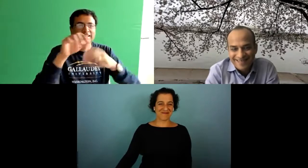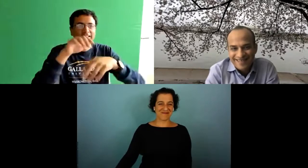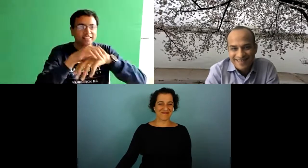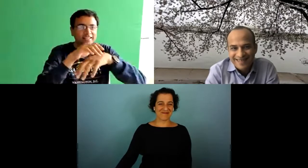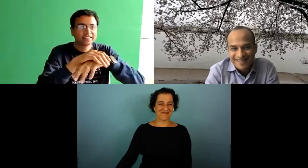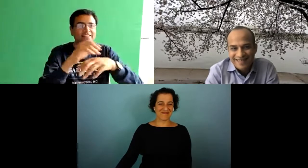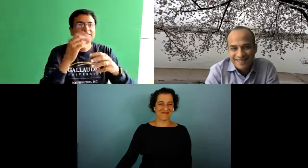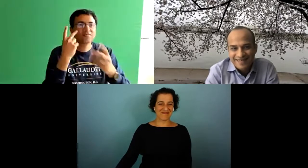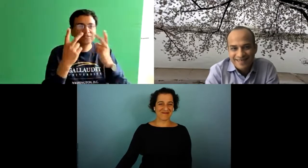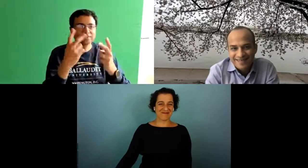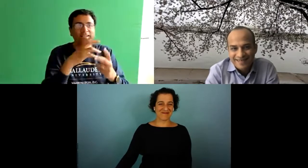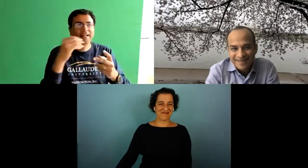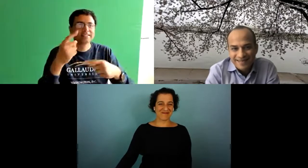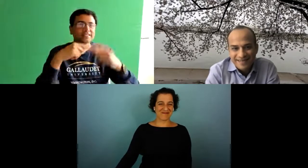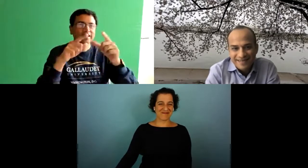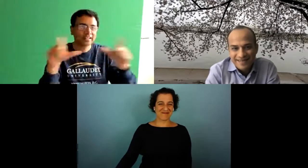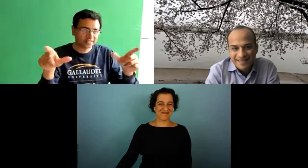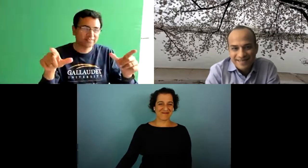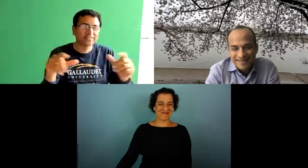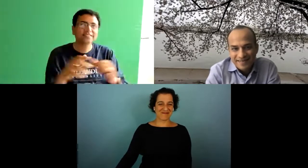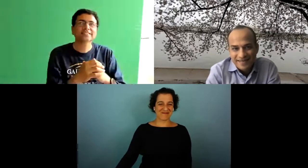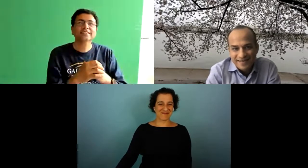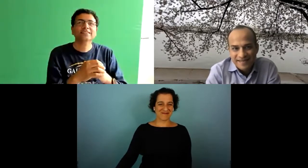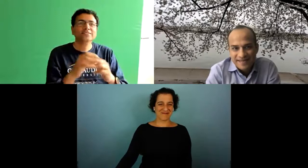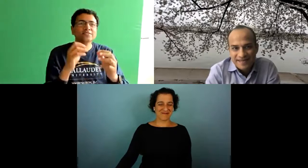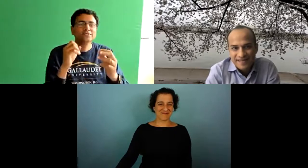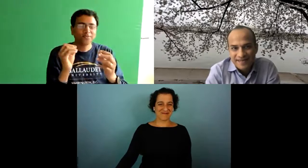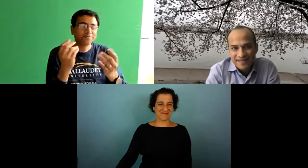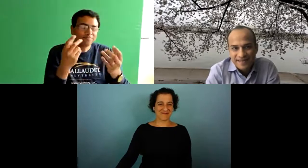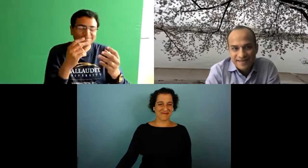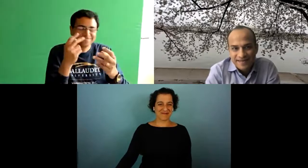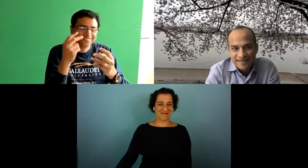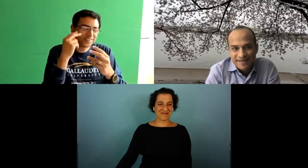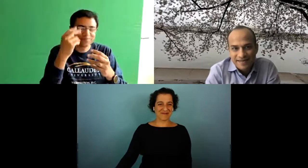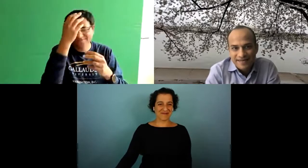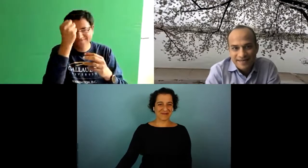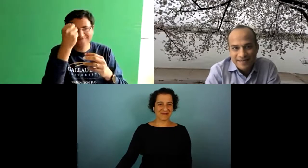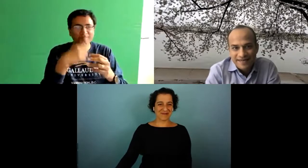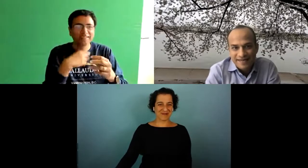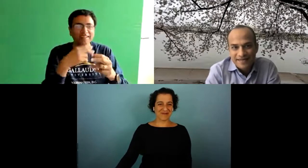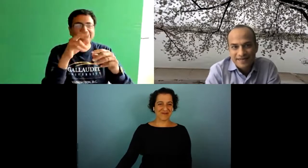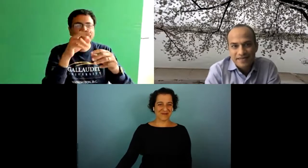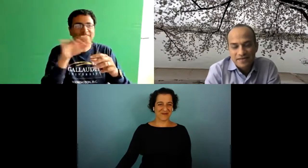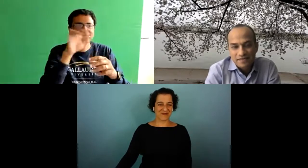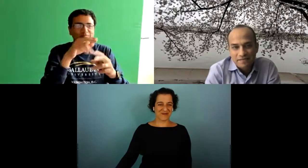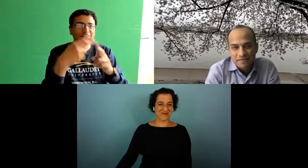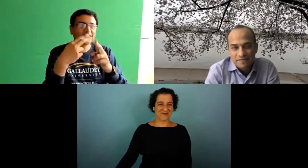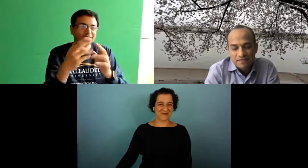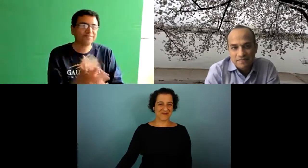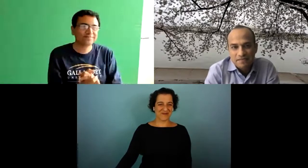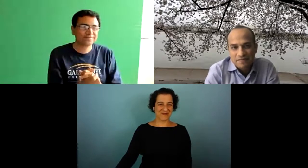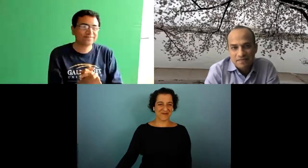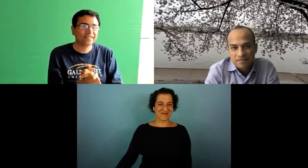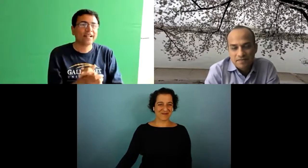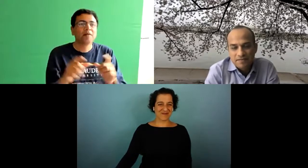but i do care about how it's spelled so i do make sure that people get the ordering of the letters